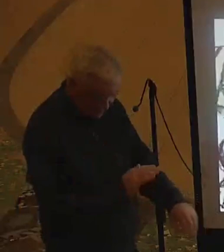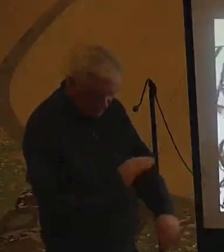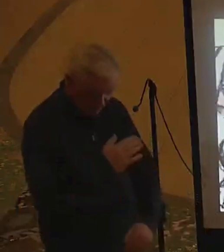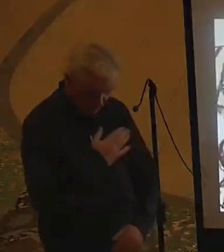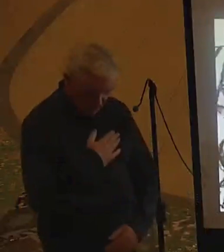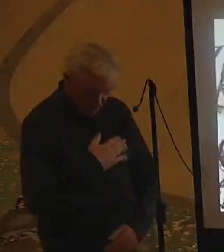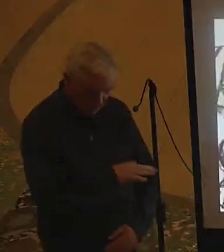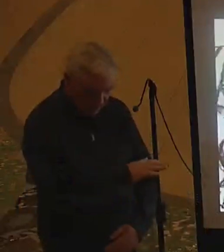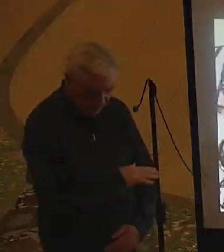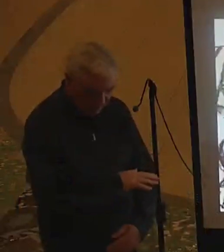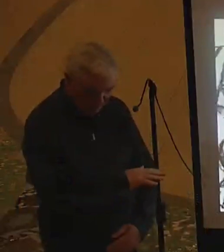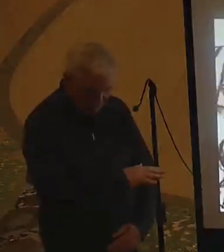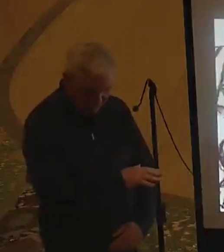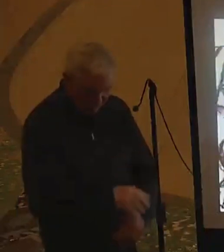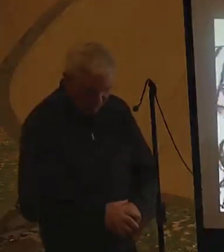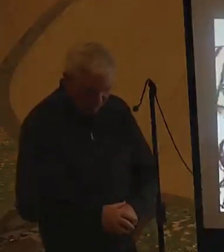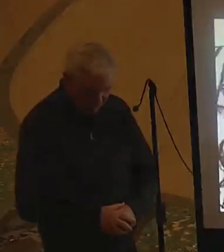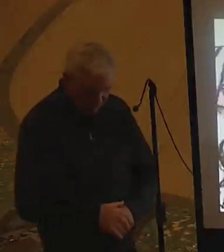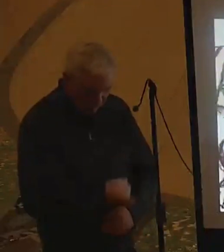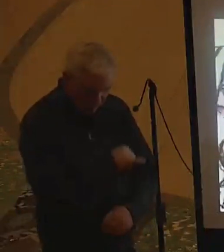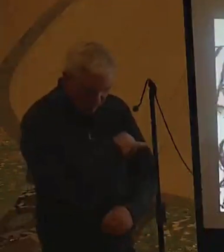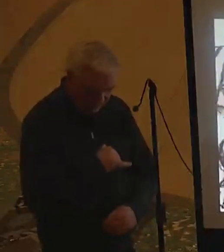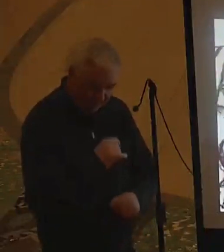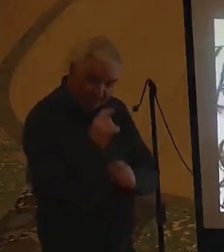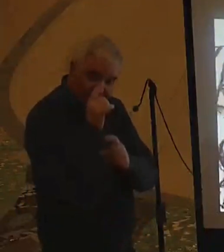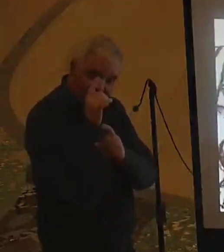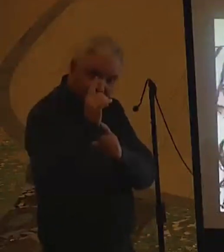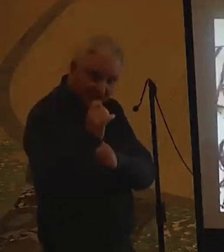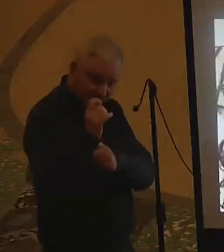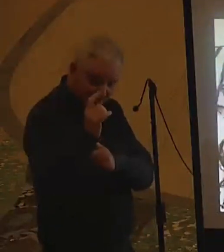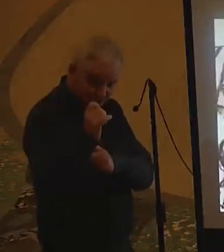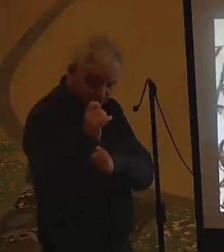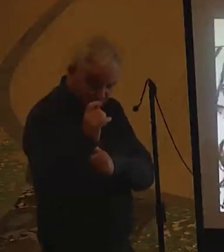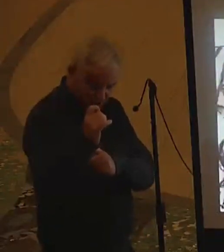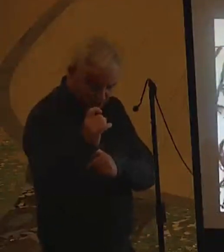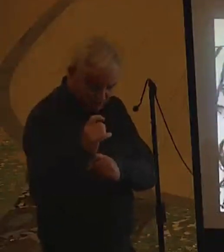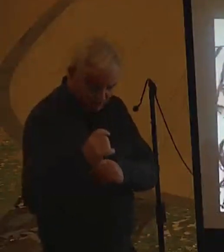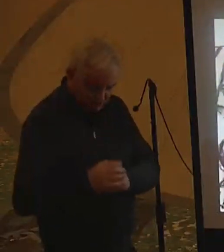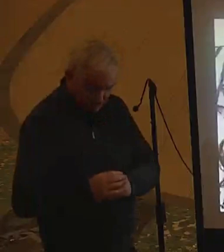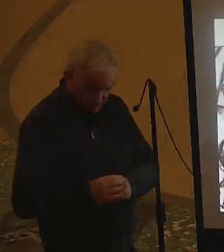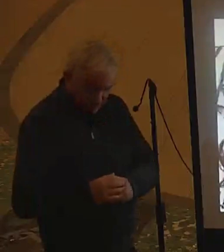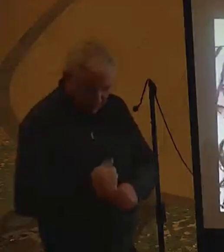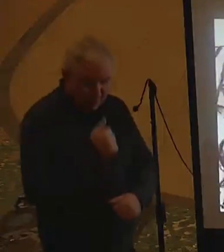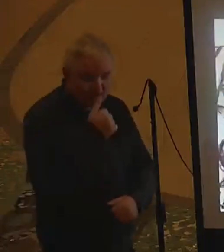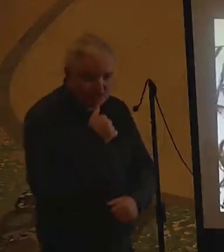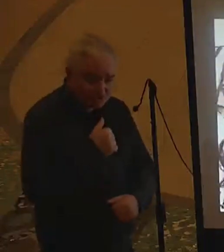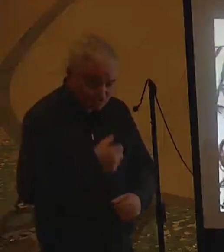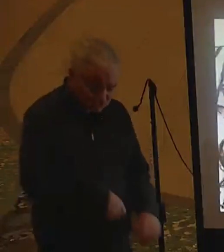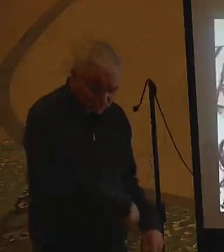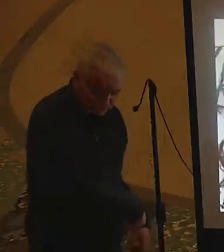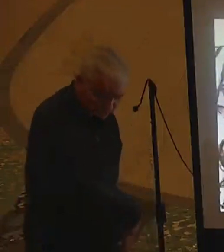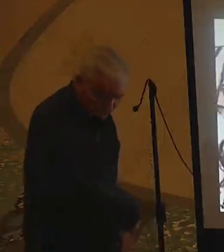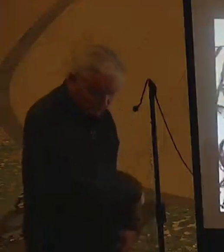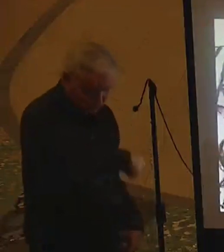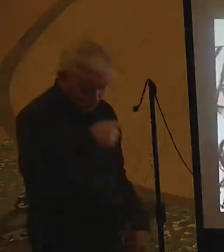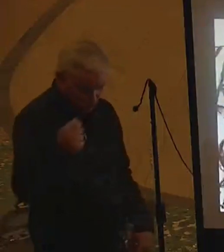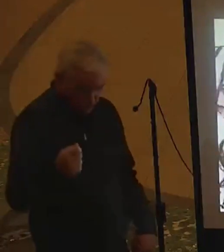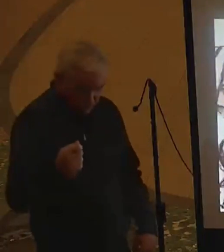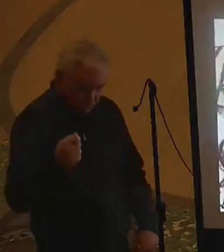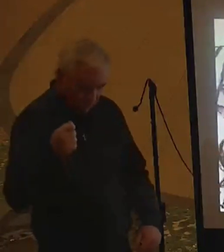leave our land. They fired their guns. They used